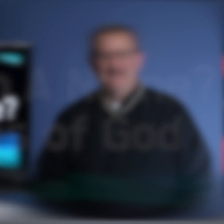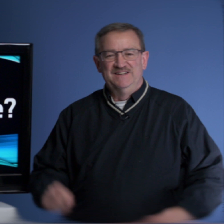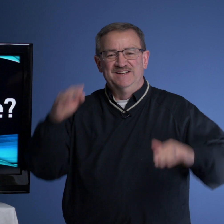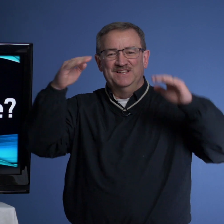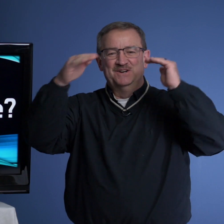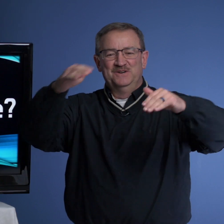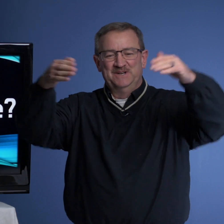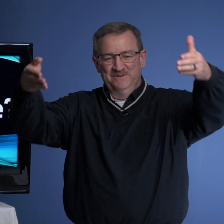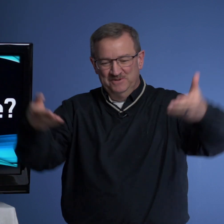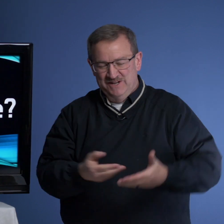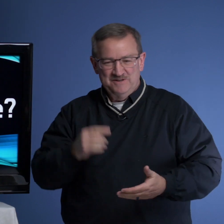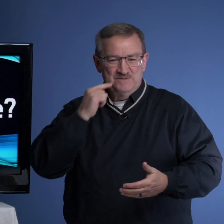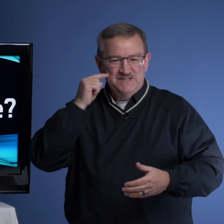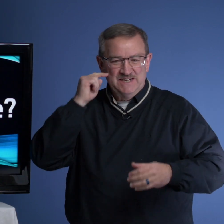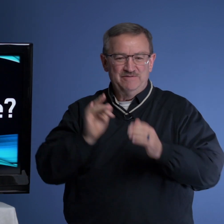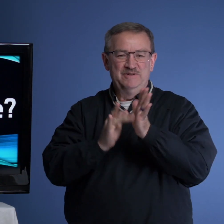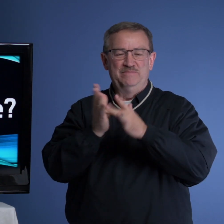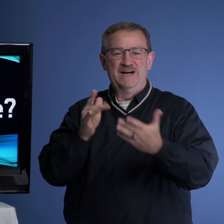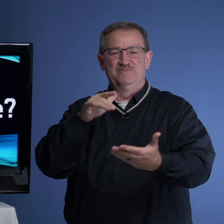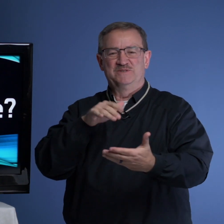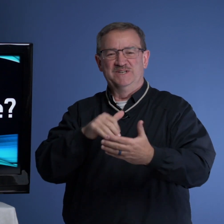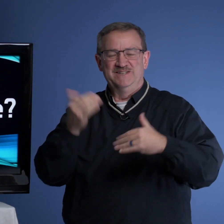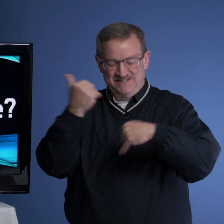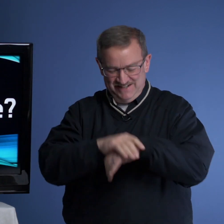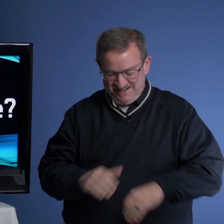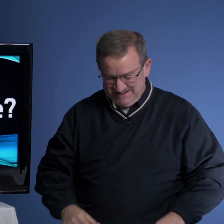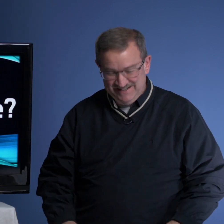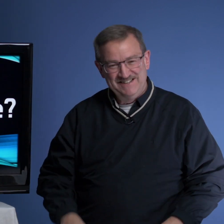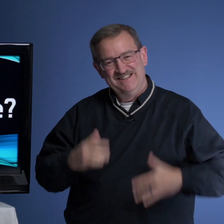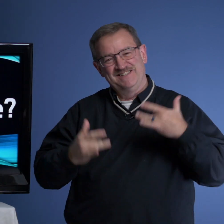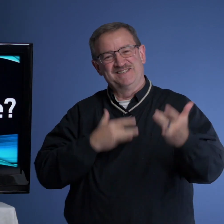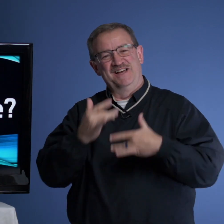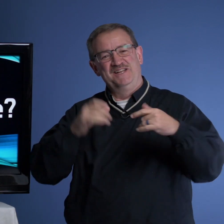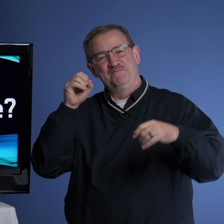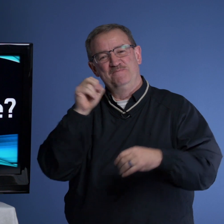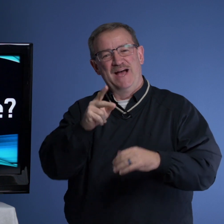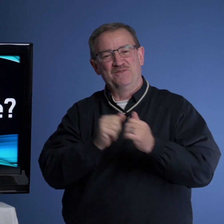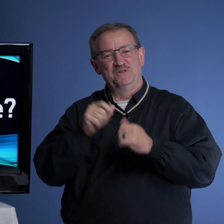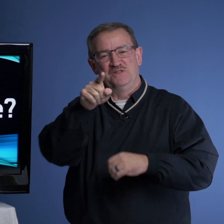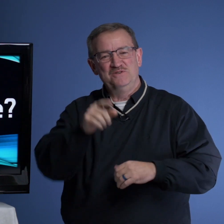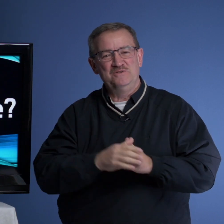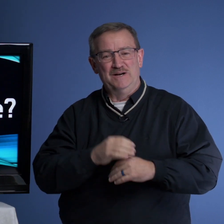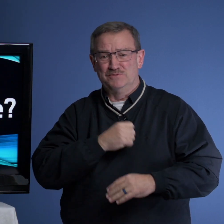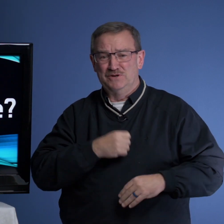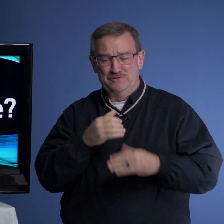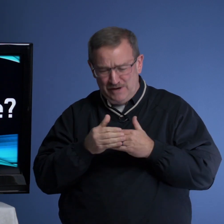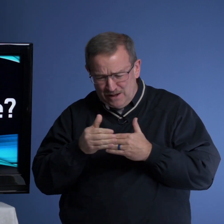Hello, and welcome to Deaf Bible Study tonight. It's exciting to be back with you. I'm sorry for how